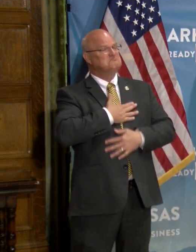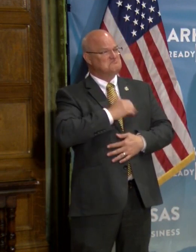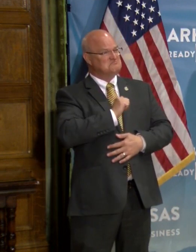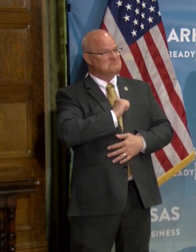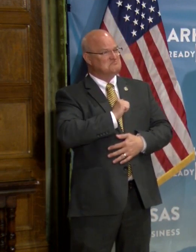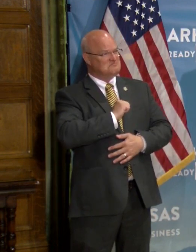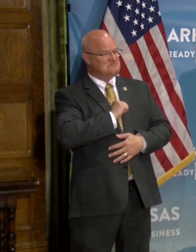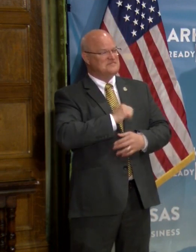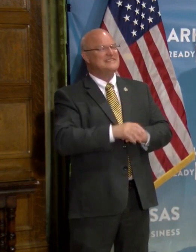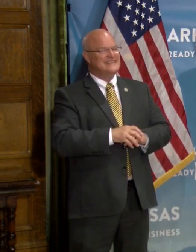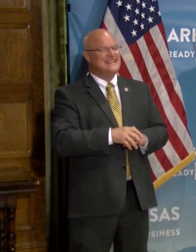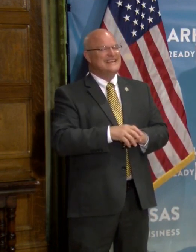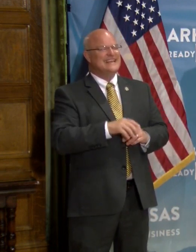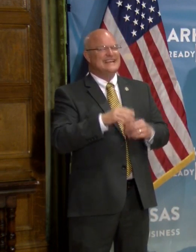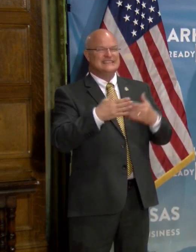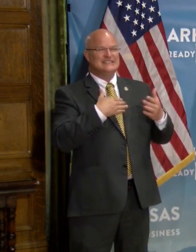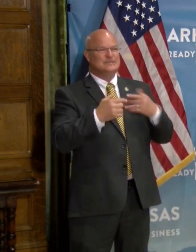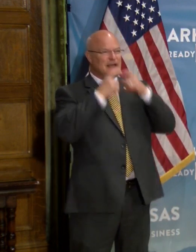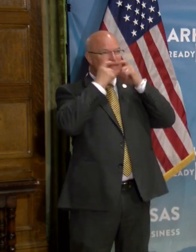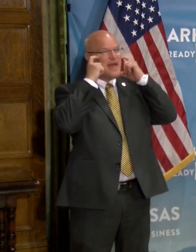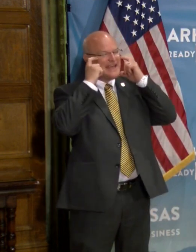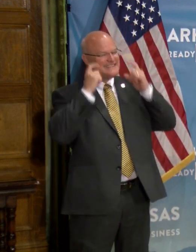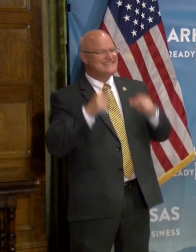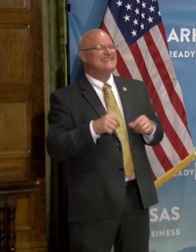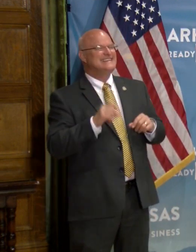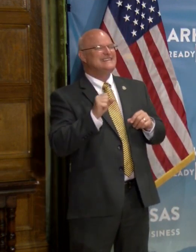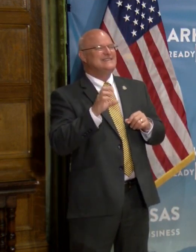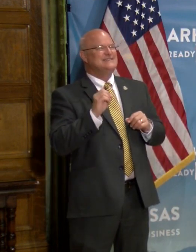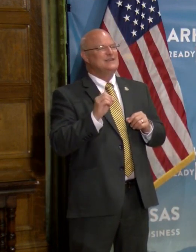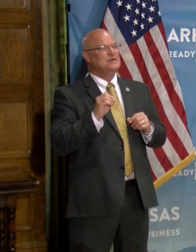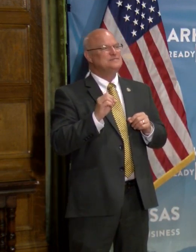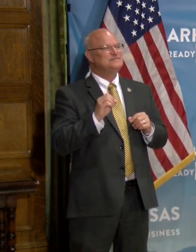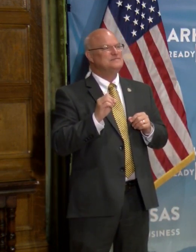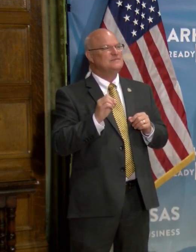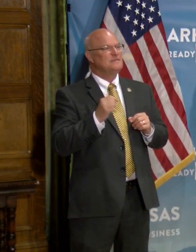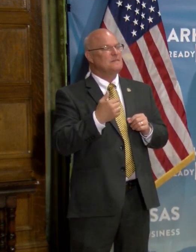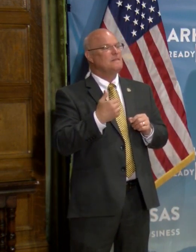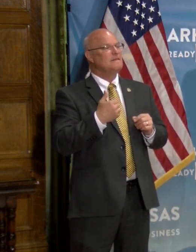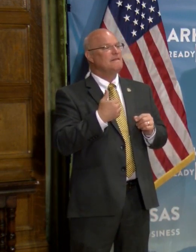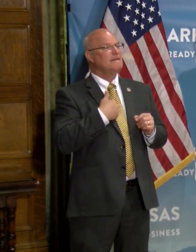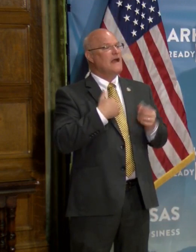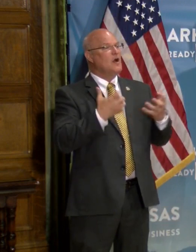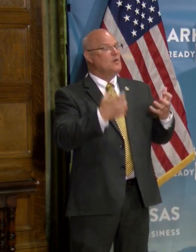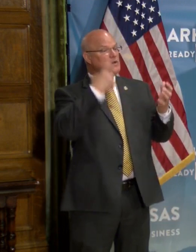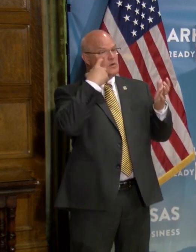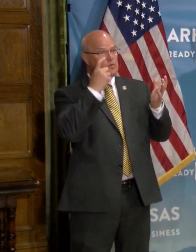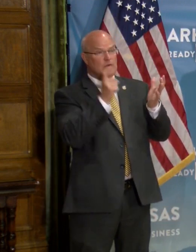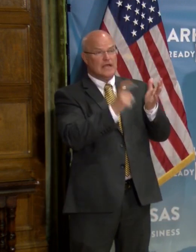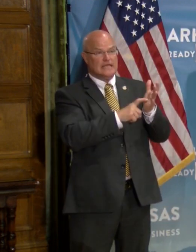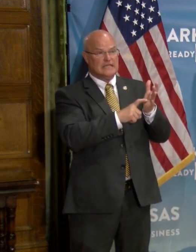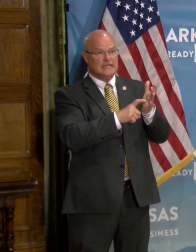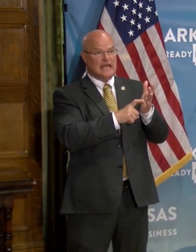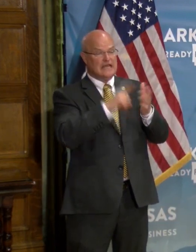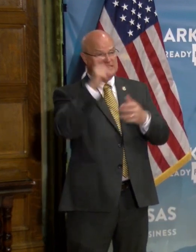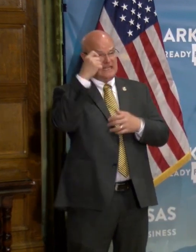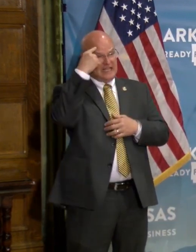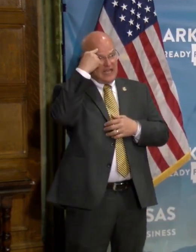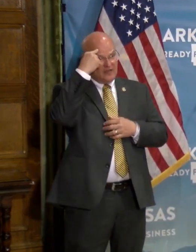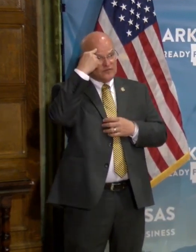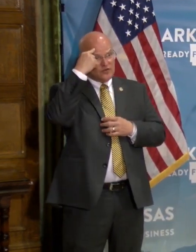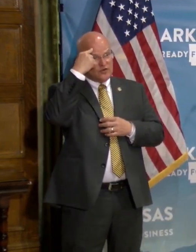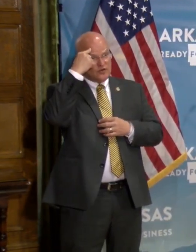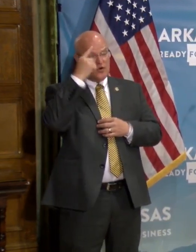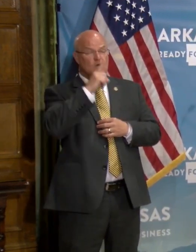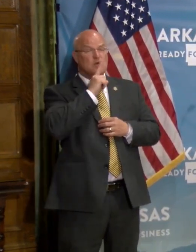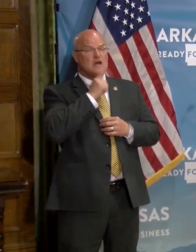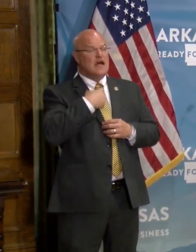nonetheless, uh, and despite the masks. Um, I want to recognize, uh, the governor, um,